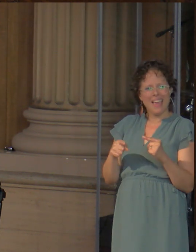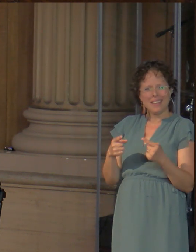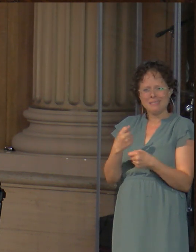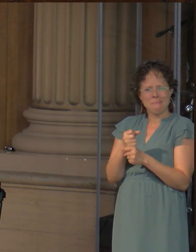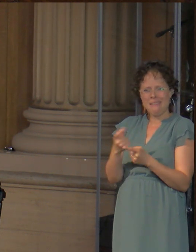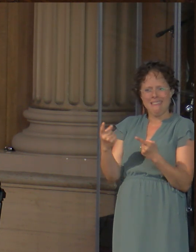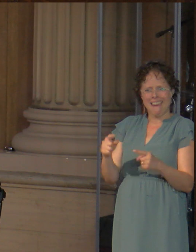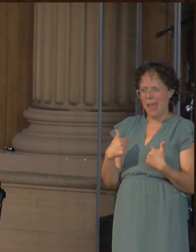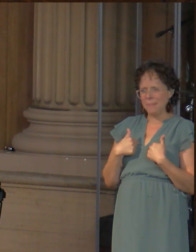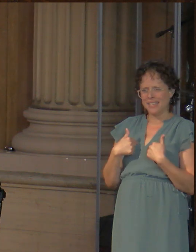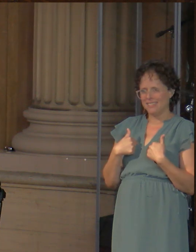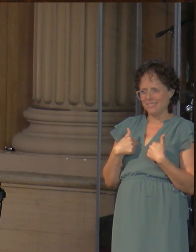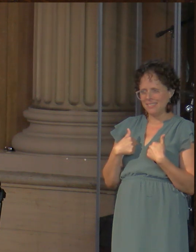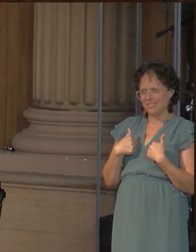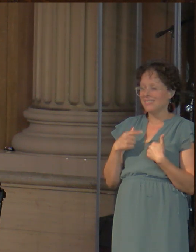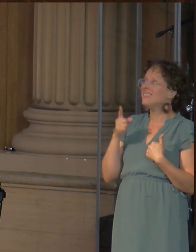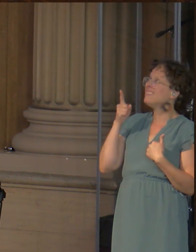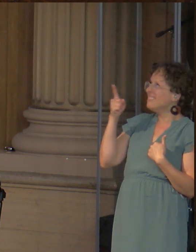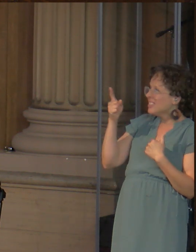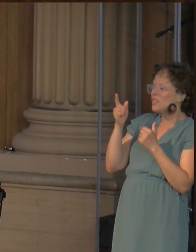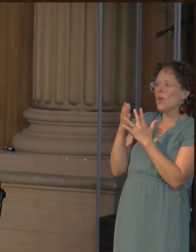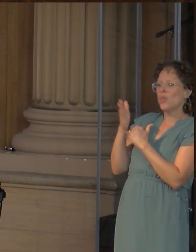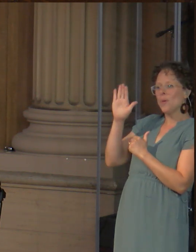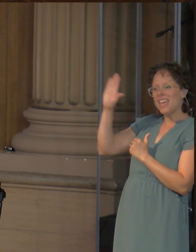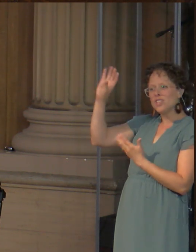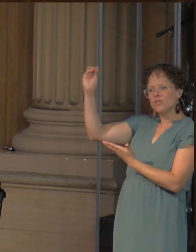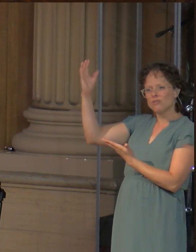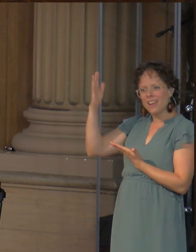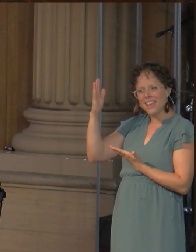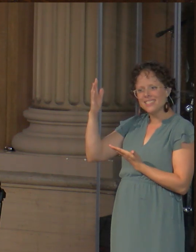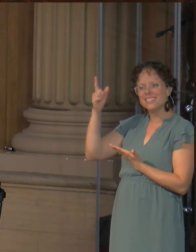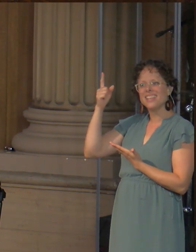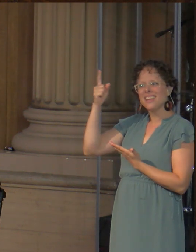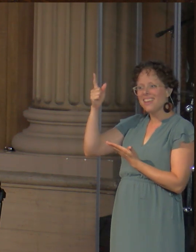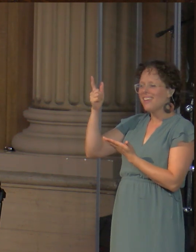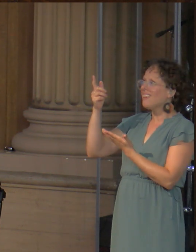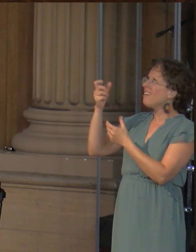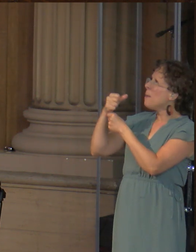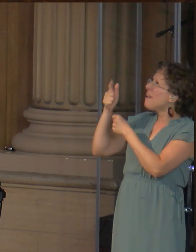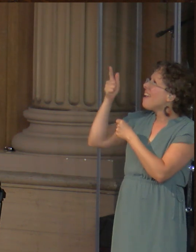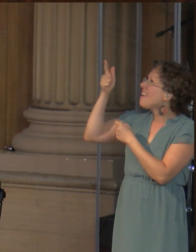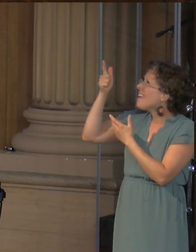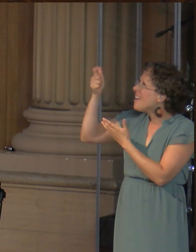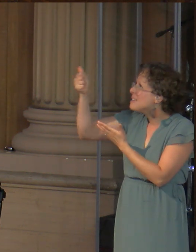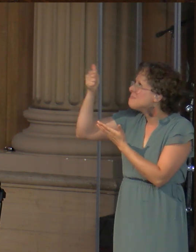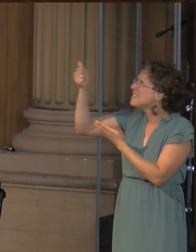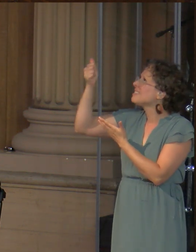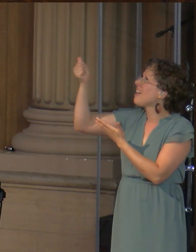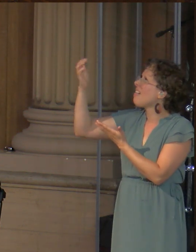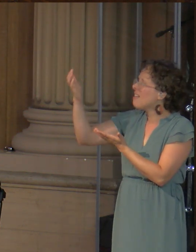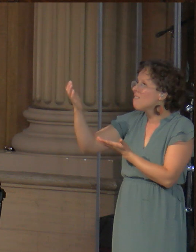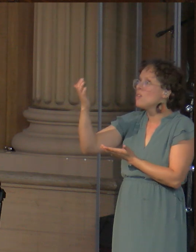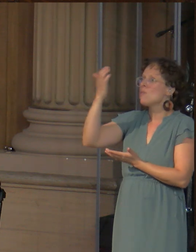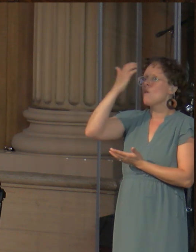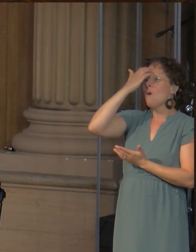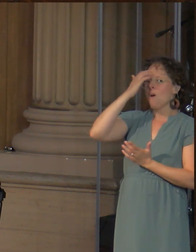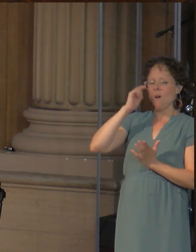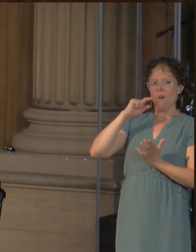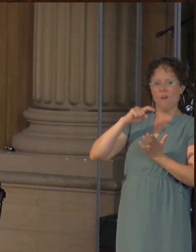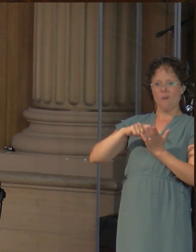But by his grace, he made himself known to us. And he decided to be known how he would be known, not how we drummed him up. We couldn't